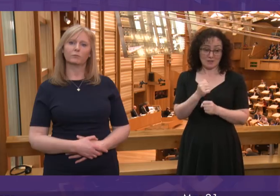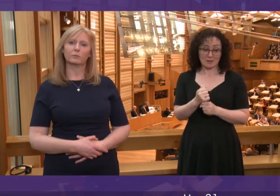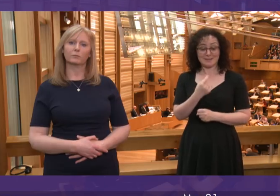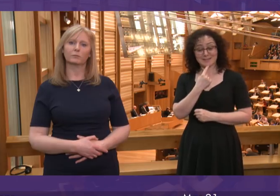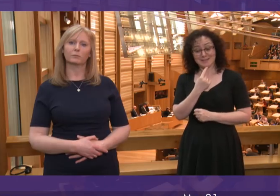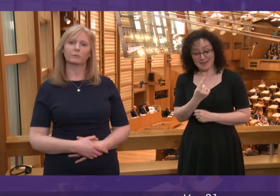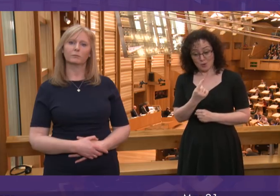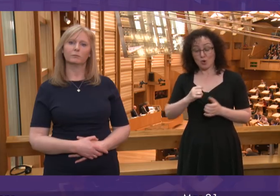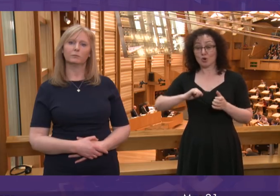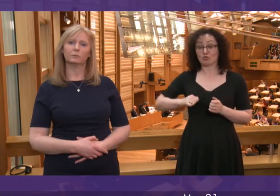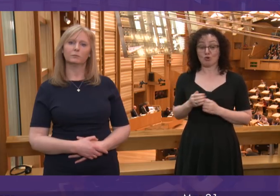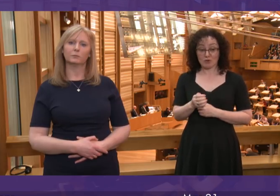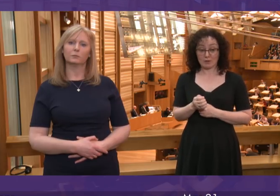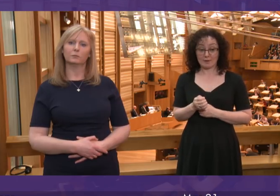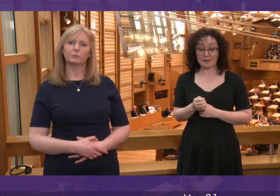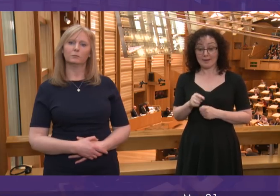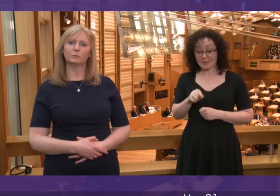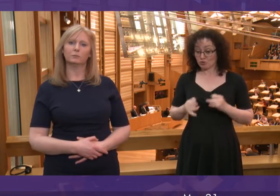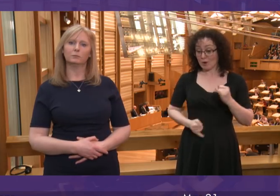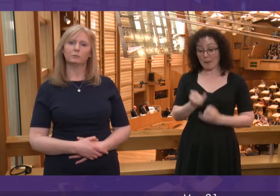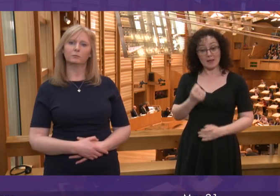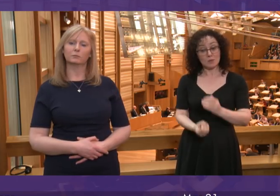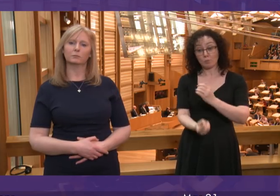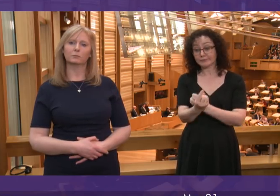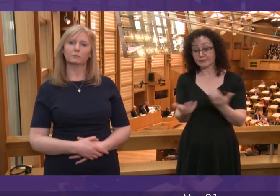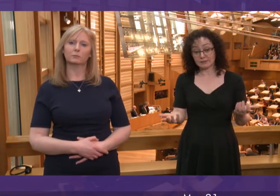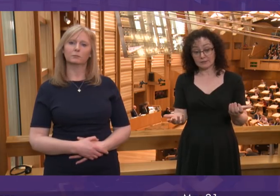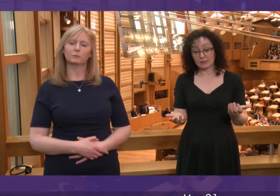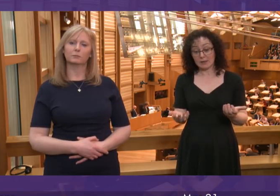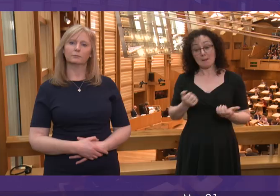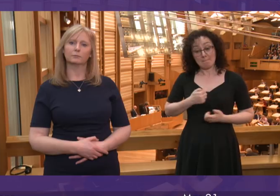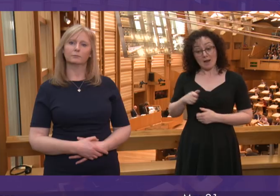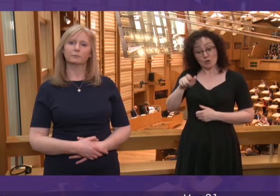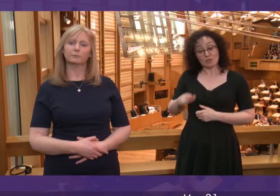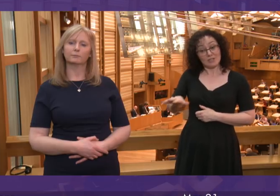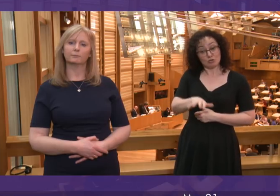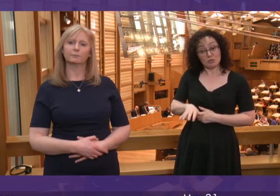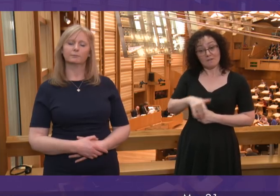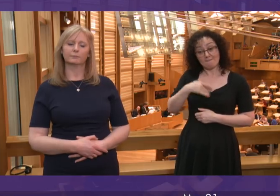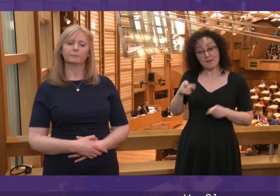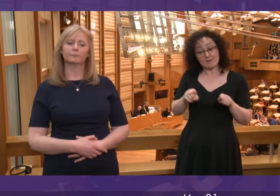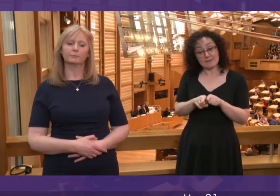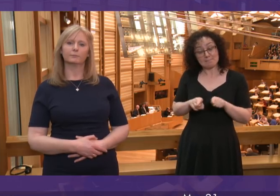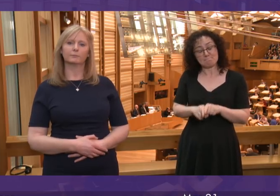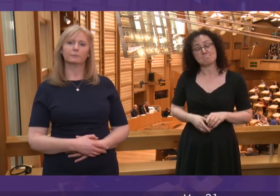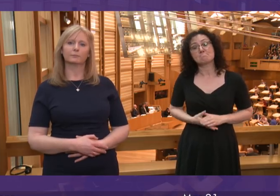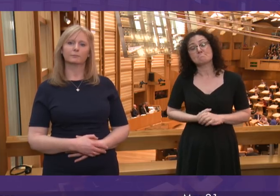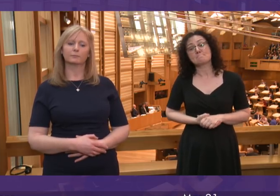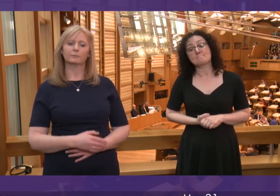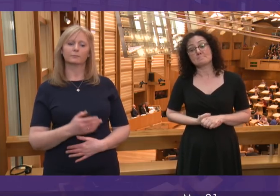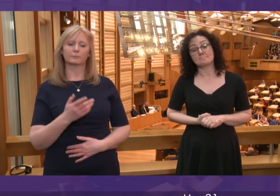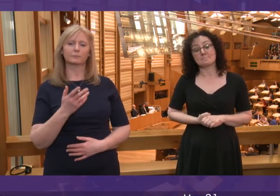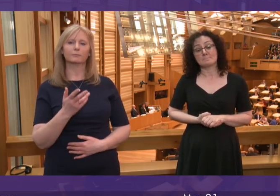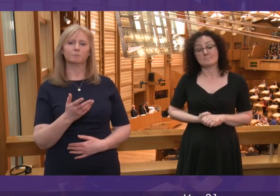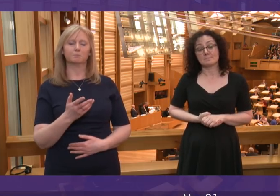in the last-chance saloon? I certainly think so and sue to my constituents. The Prime Minister. Well, I would say to Christine